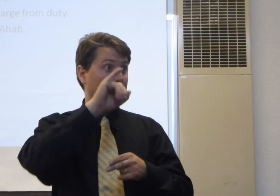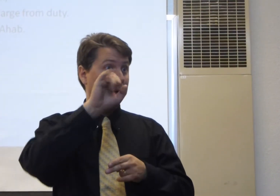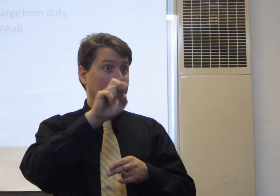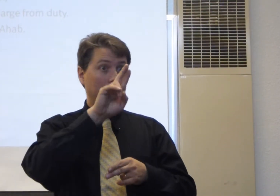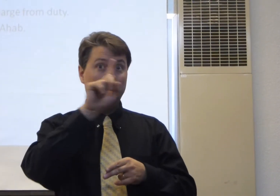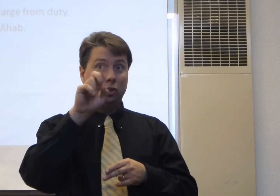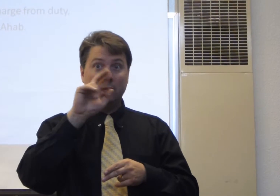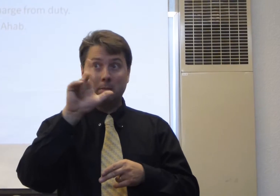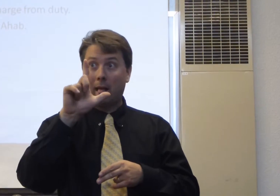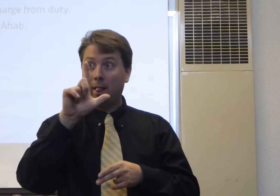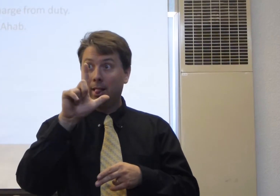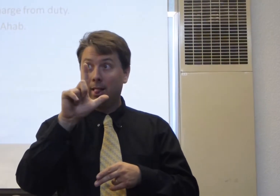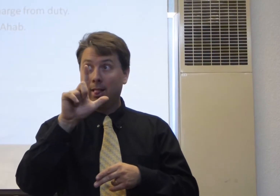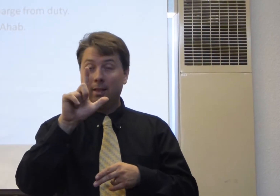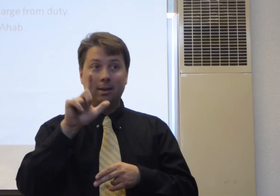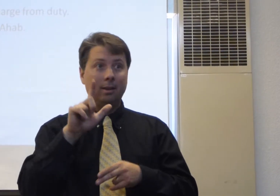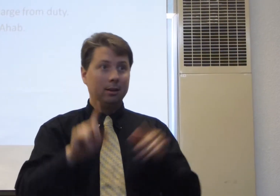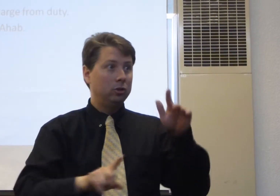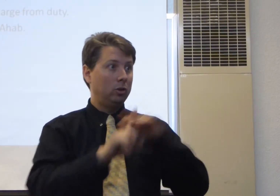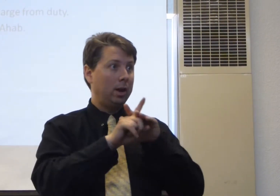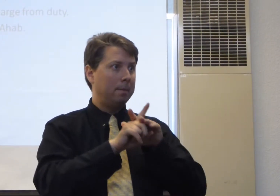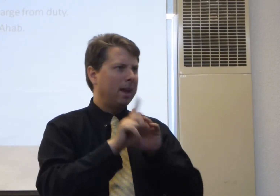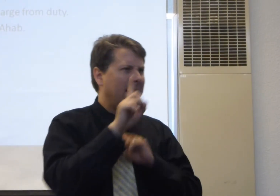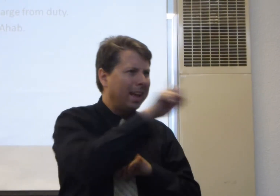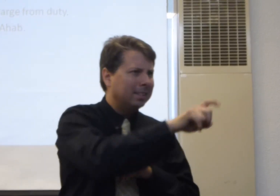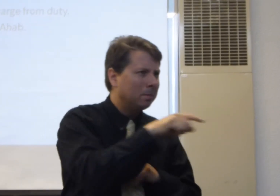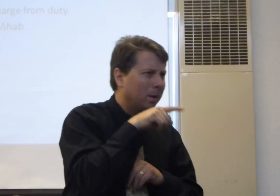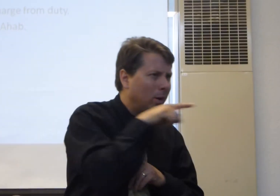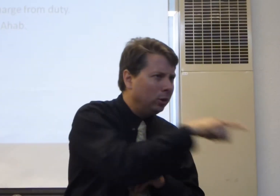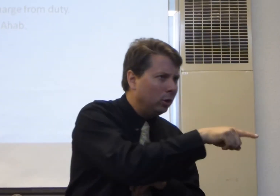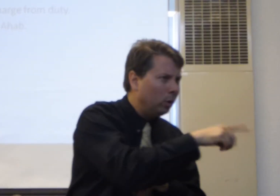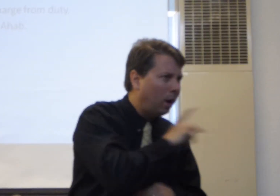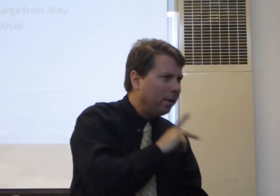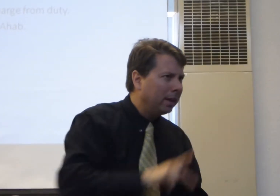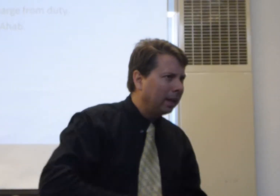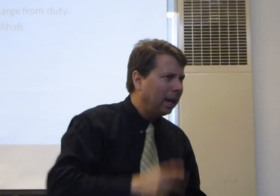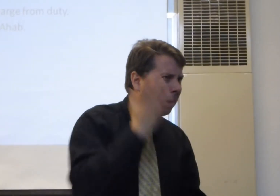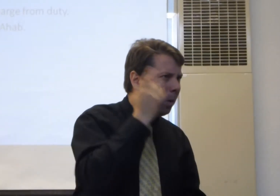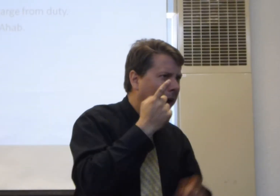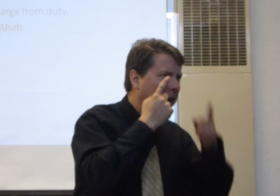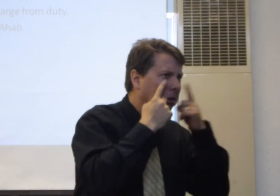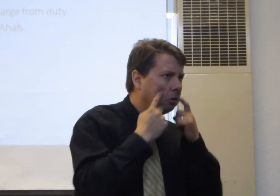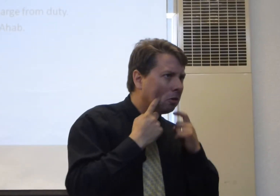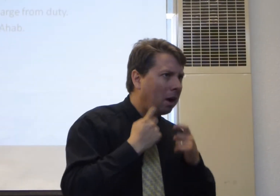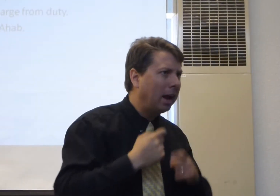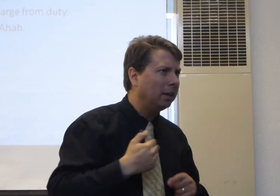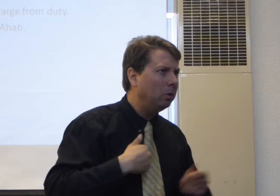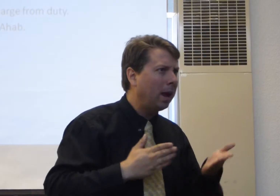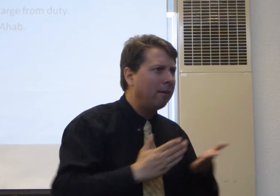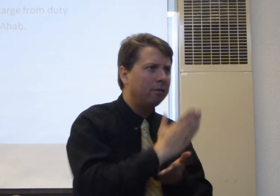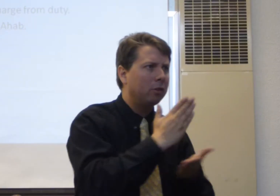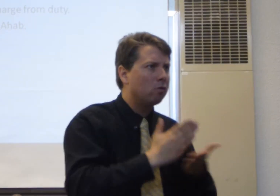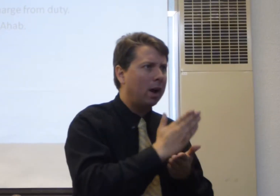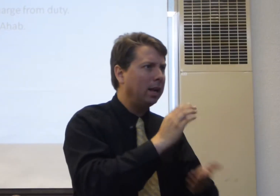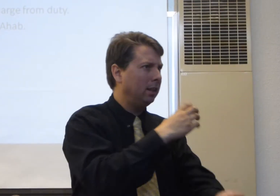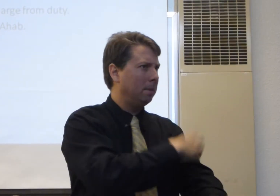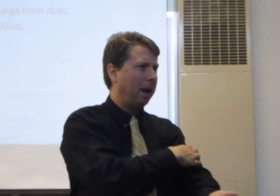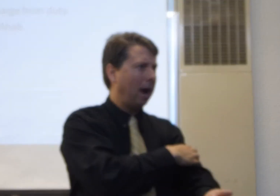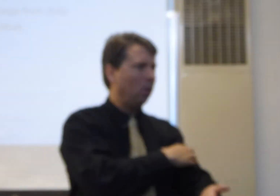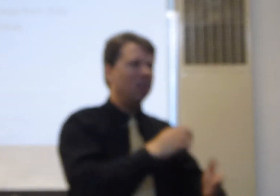was Jezebel, showed up and asked him, You are the king. Why are you crying? You have the right, the power